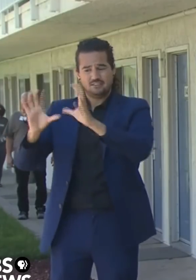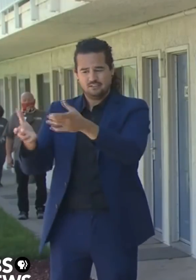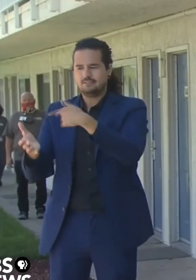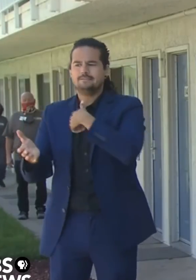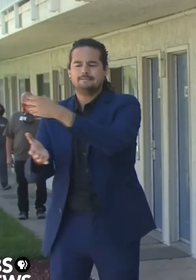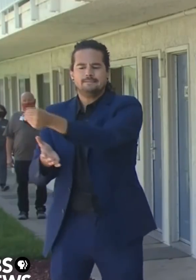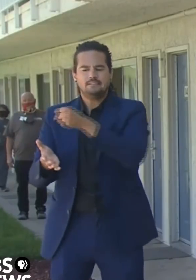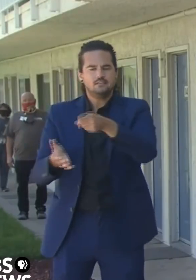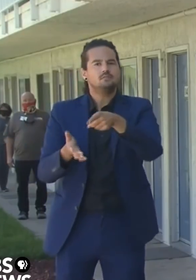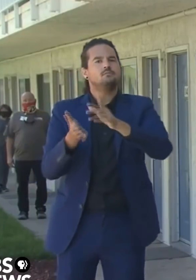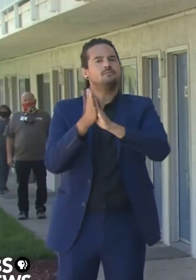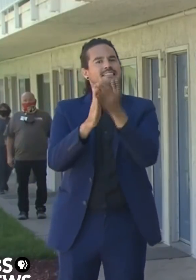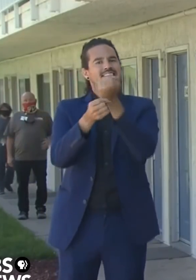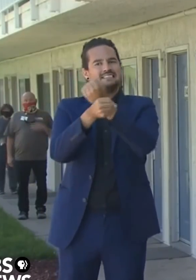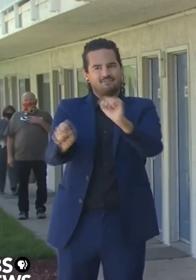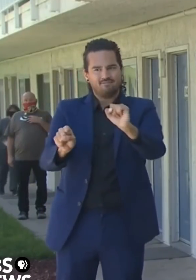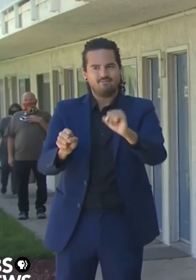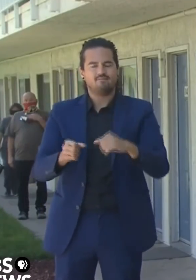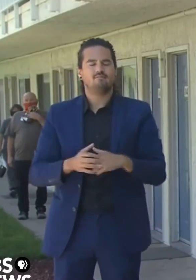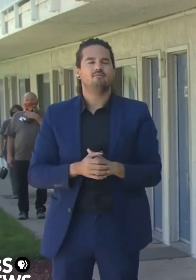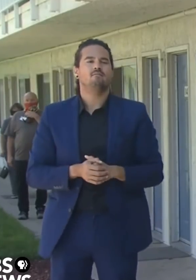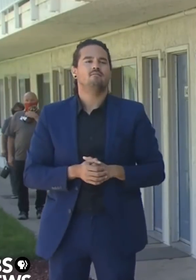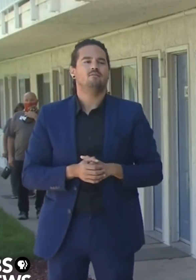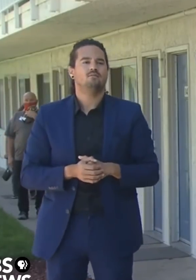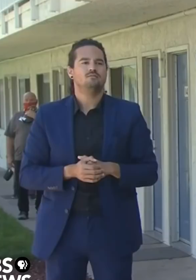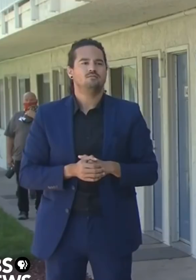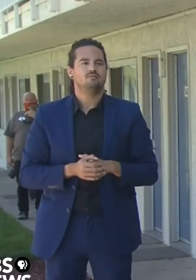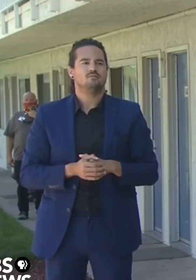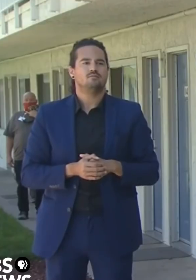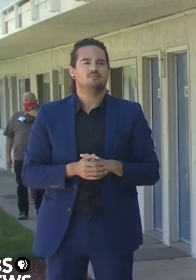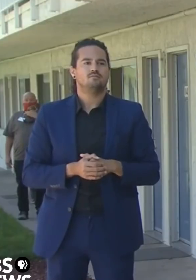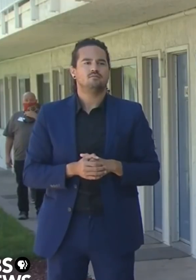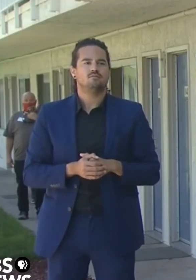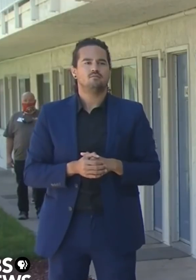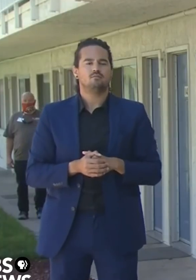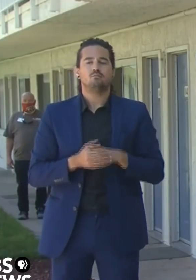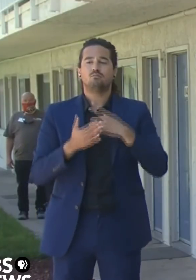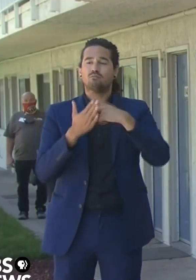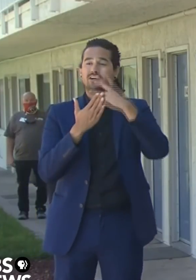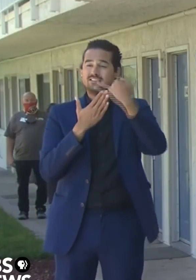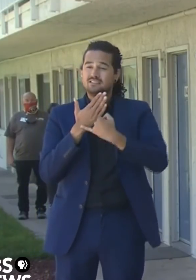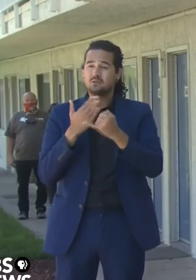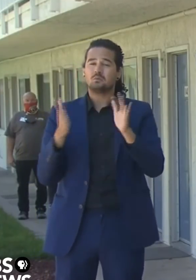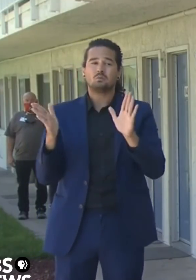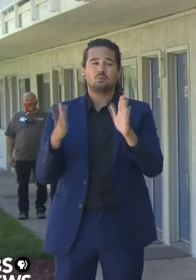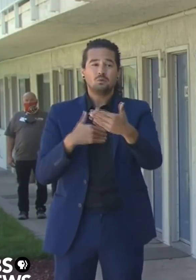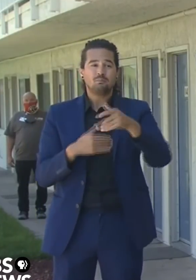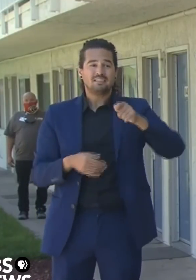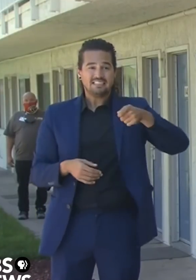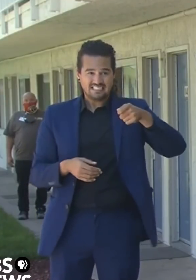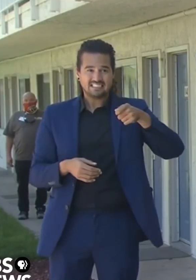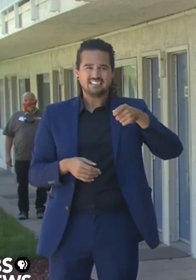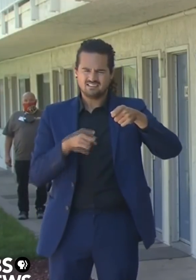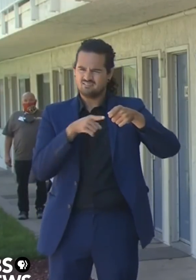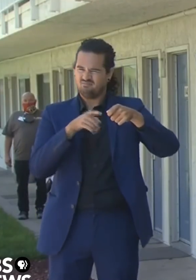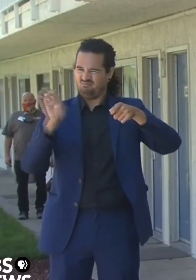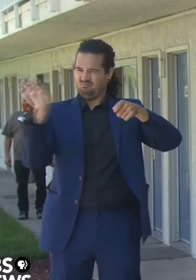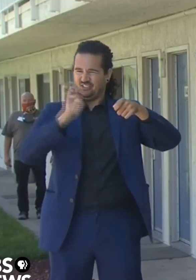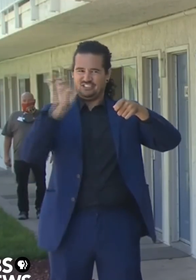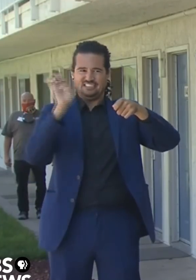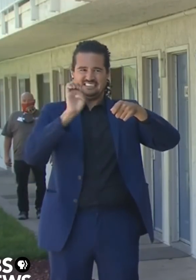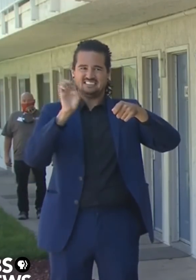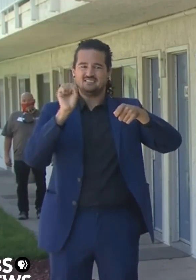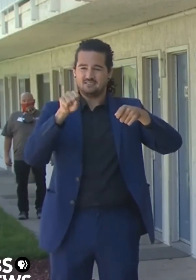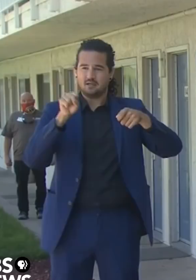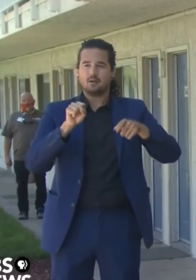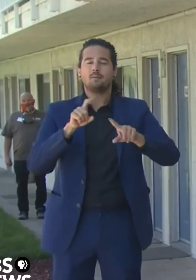room key, which was our emergency frame, but now home key, a sense of permanency, a sense of